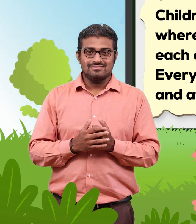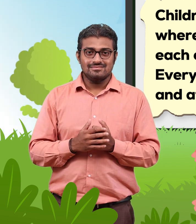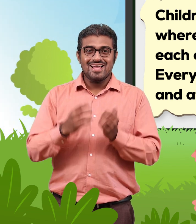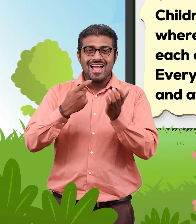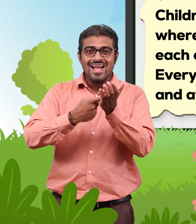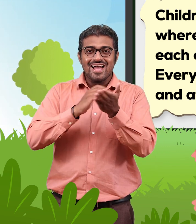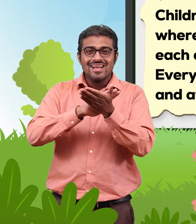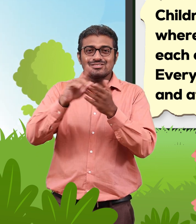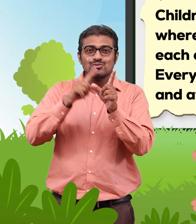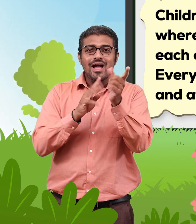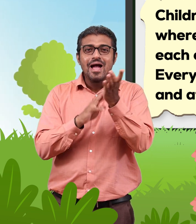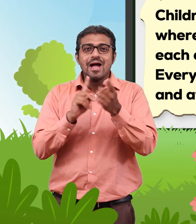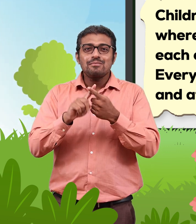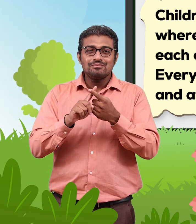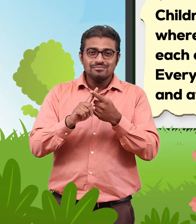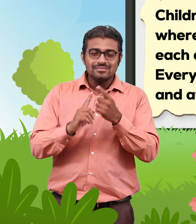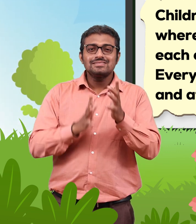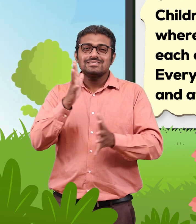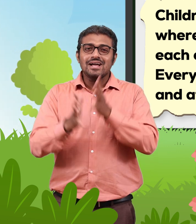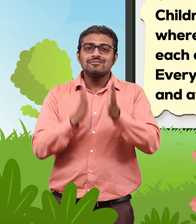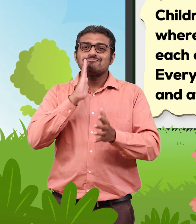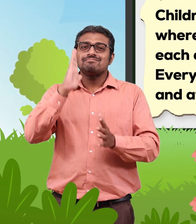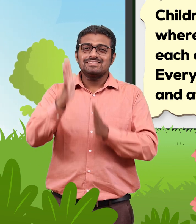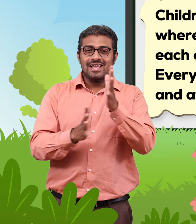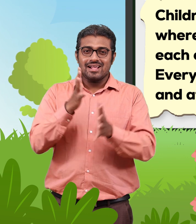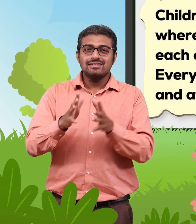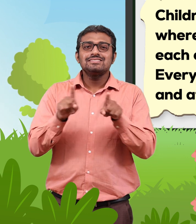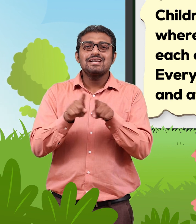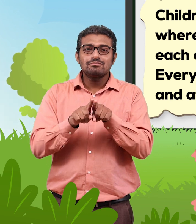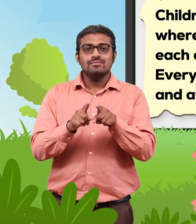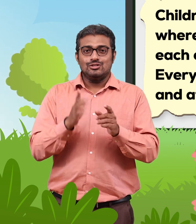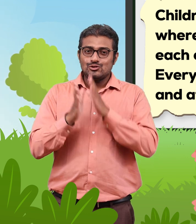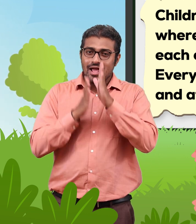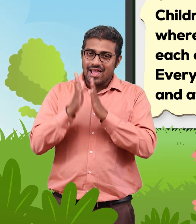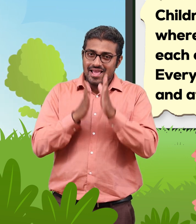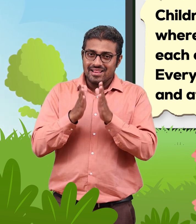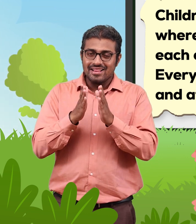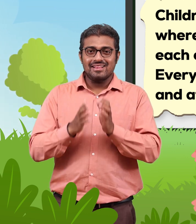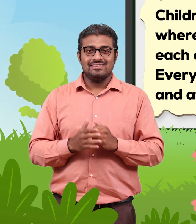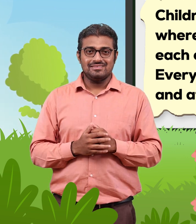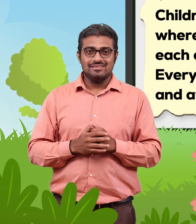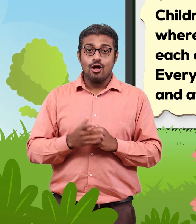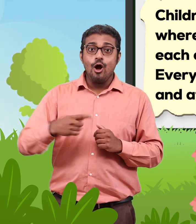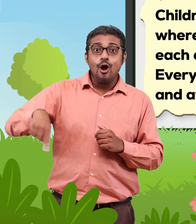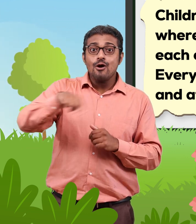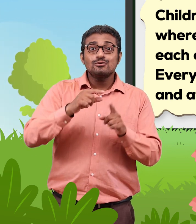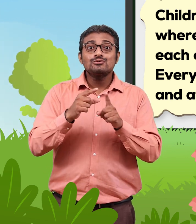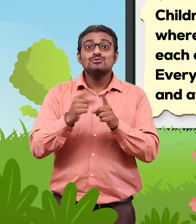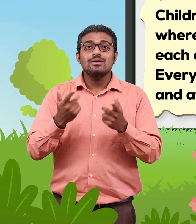Children will sing the rhyme and play. A game where they all will form a train. By holding each other's